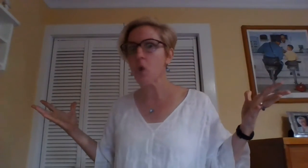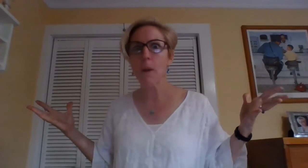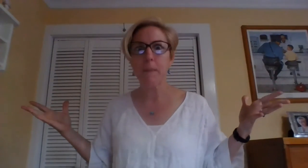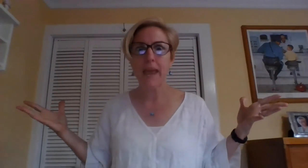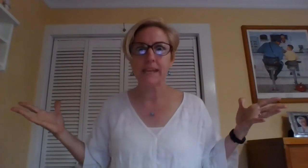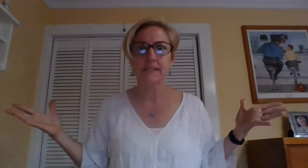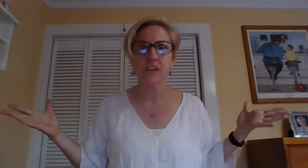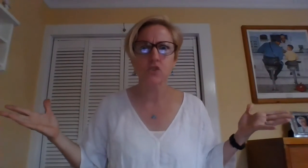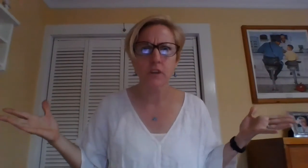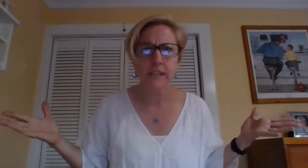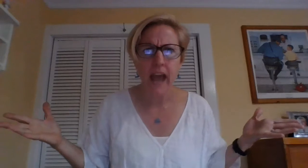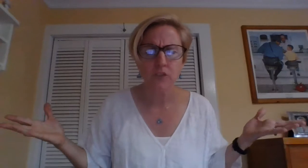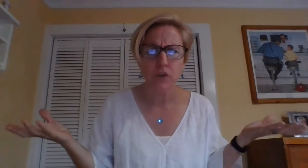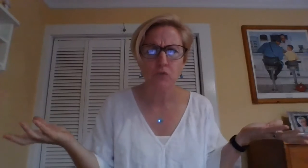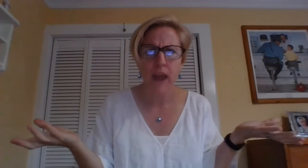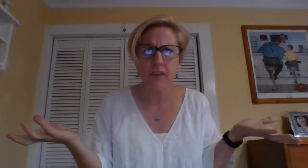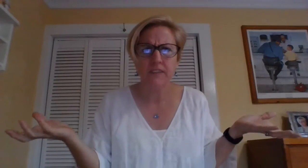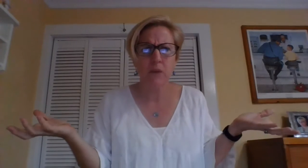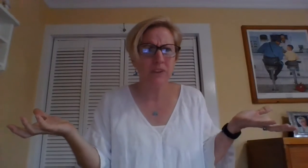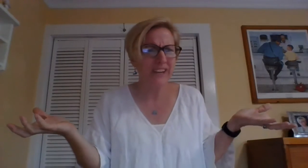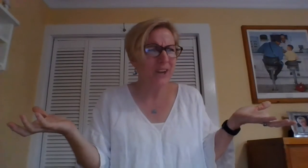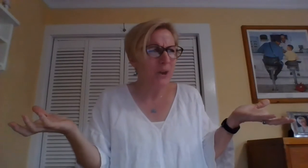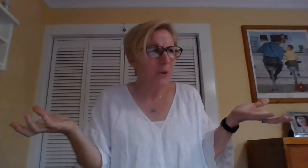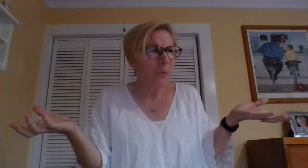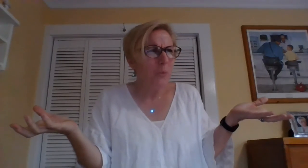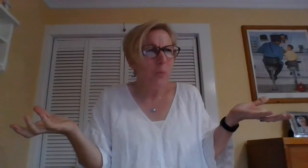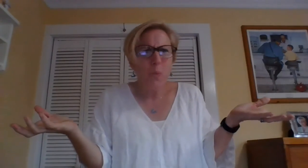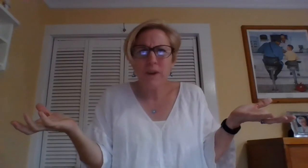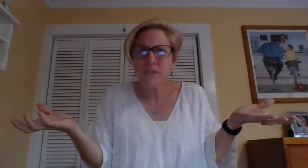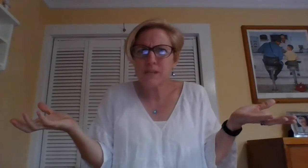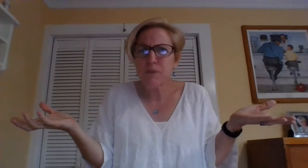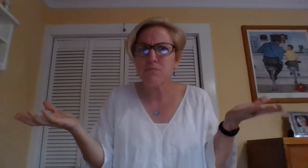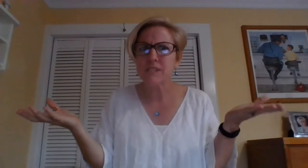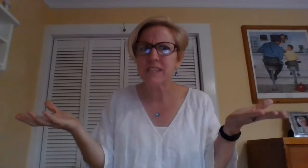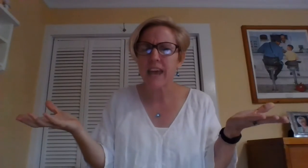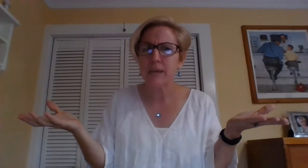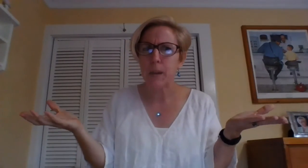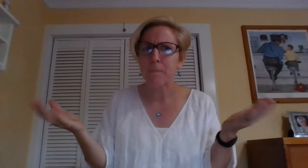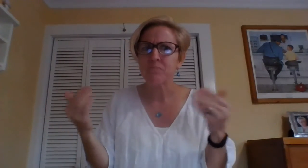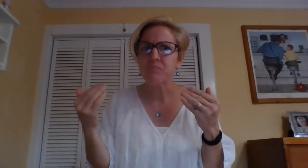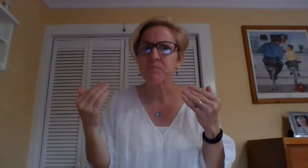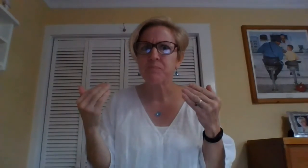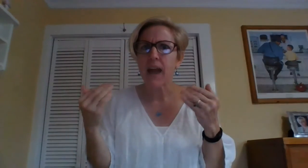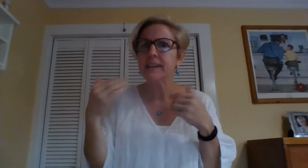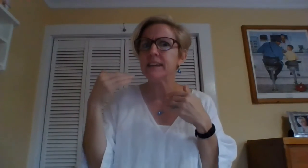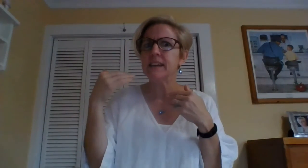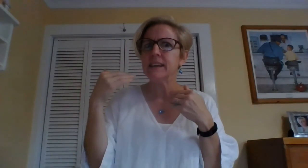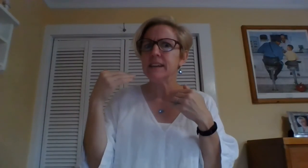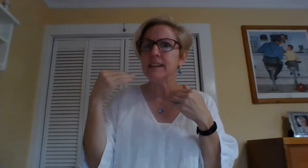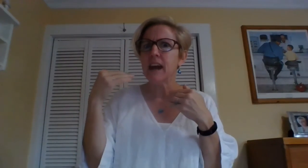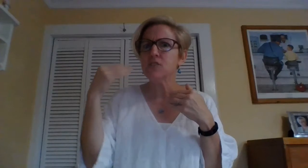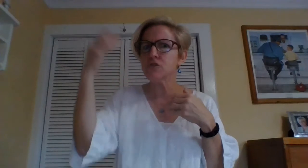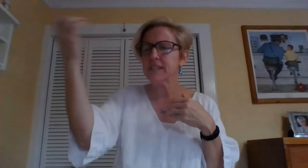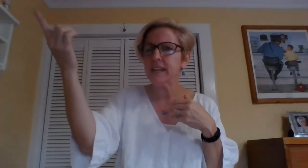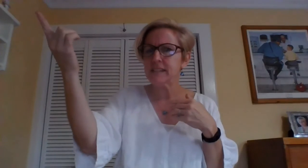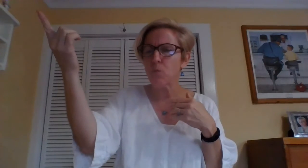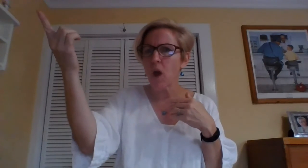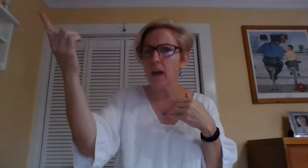so amazed. They started gathering around, and they were like, what are these people saying? I can understand one,